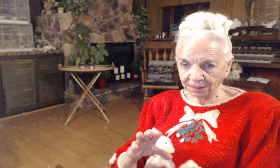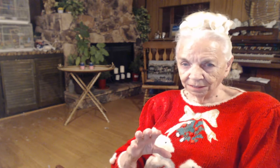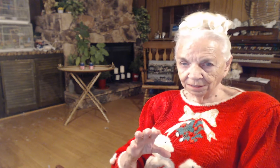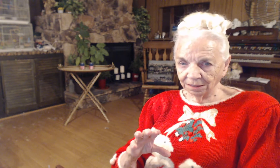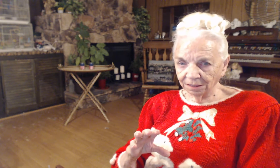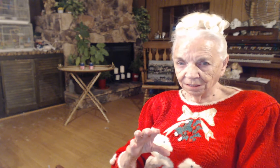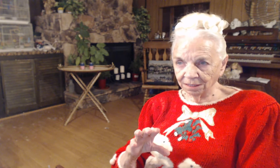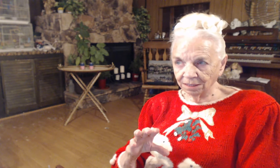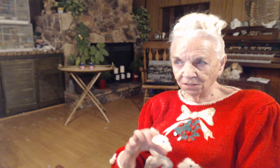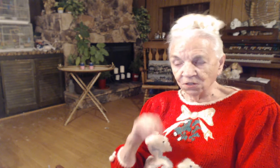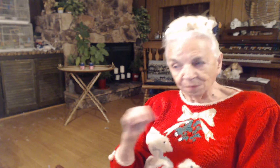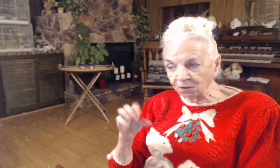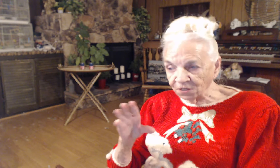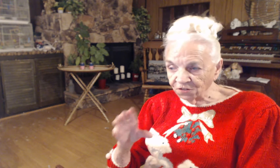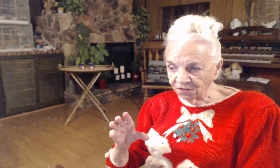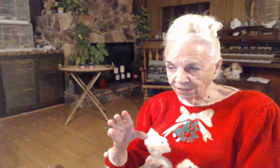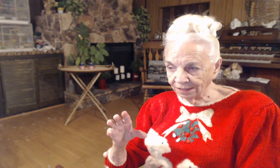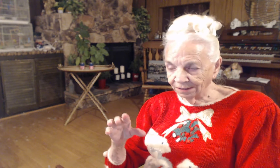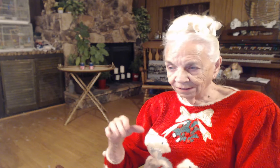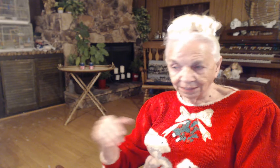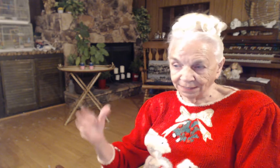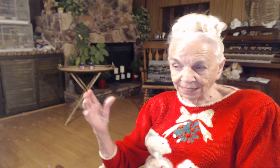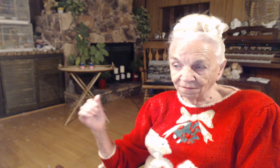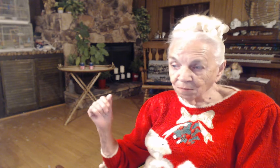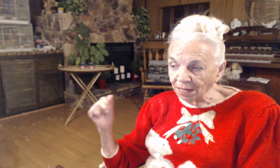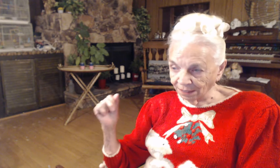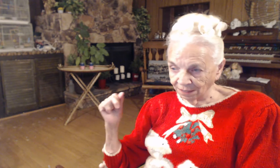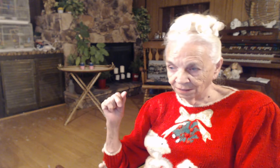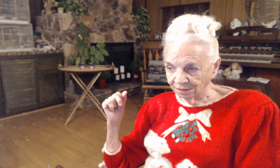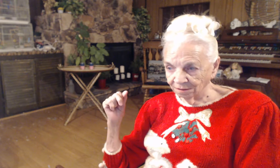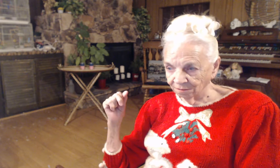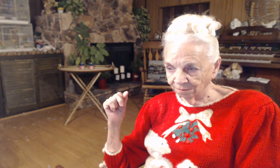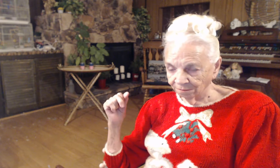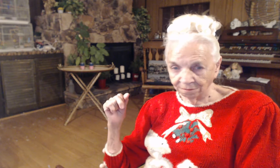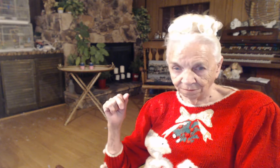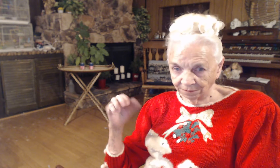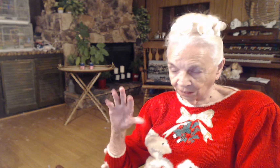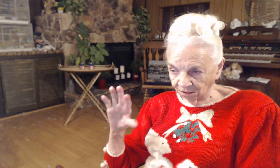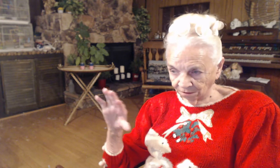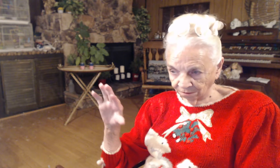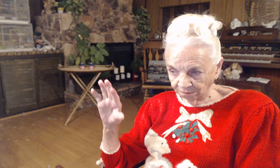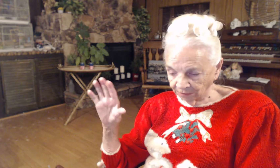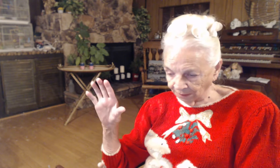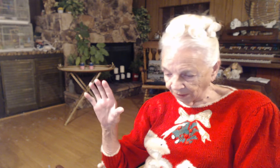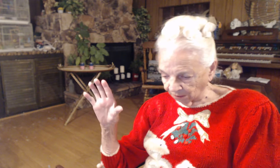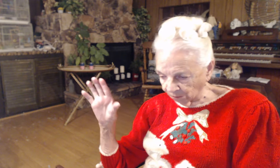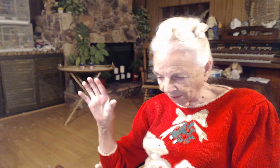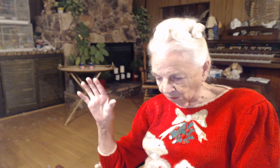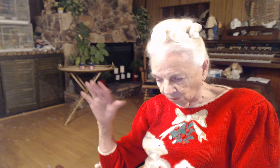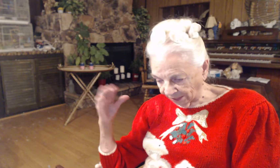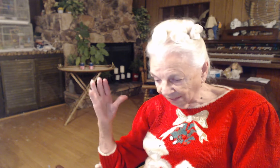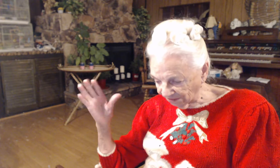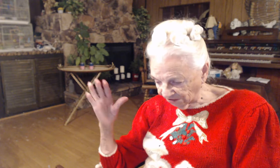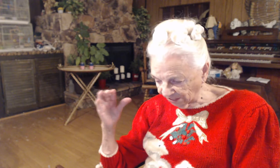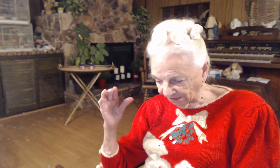And spirits like to have a body. They're limited without one. Having said that,